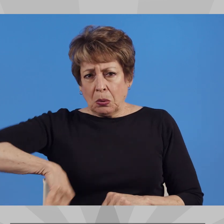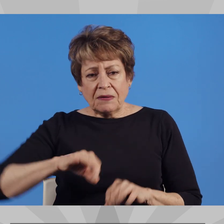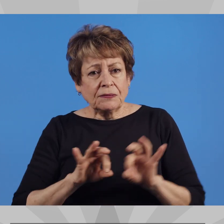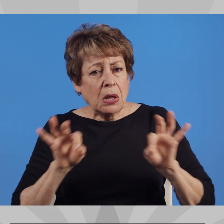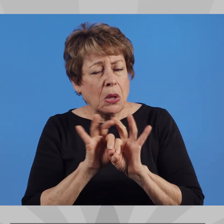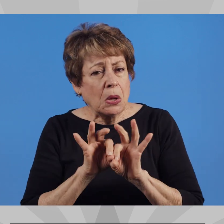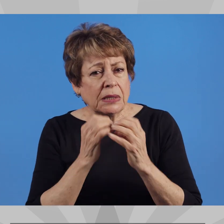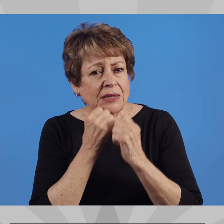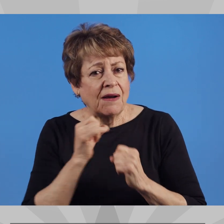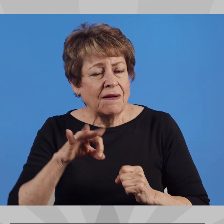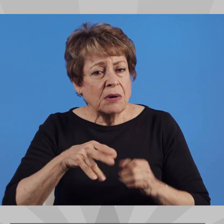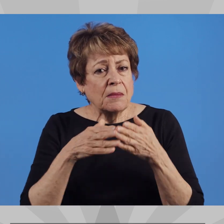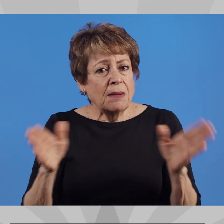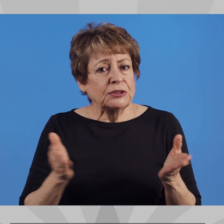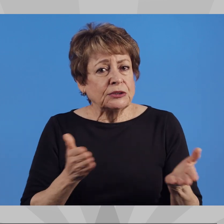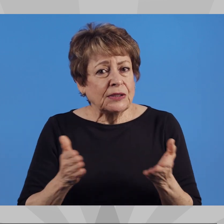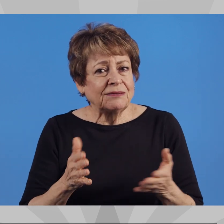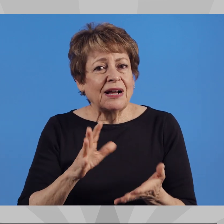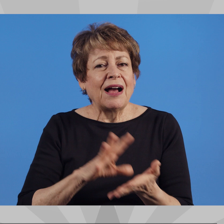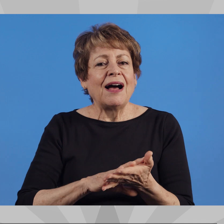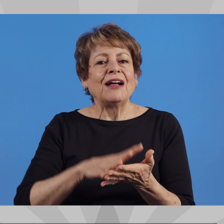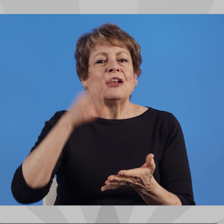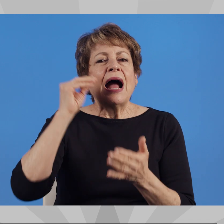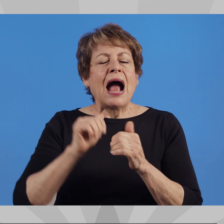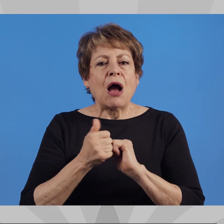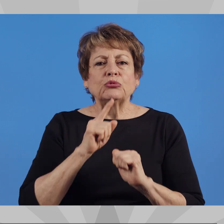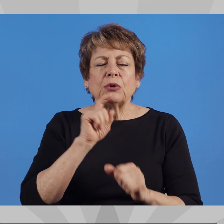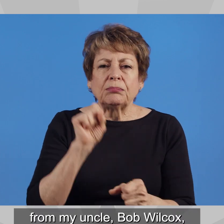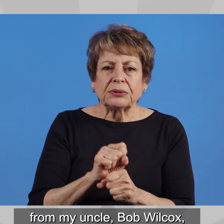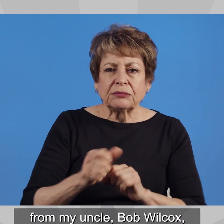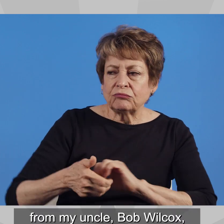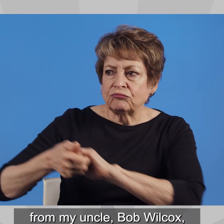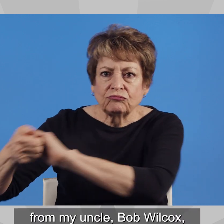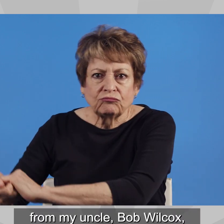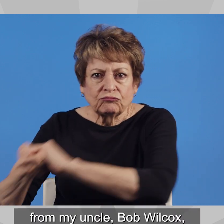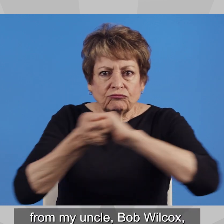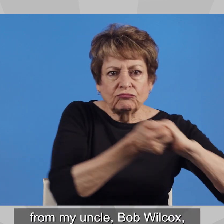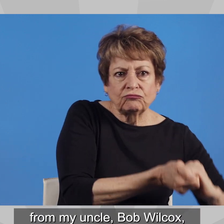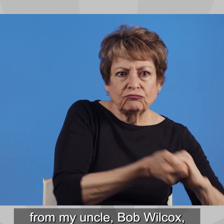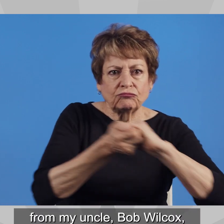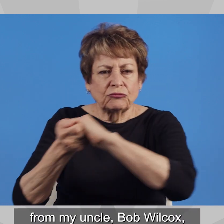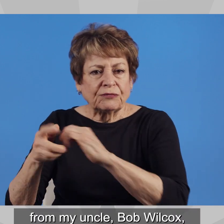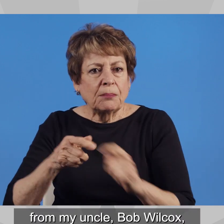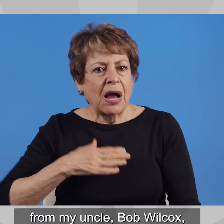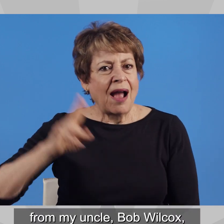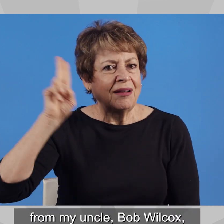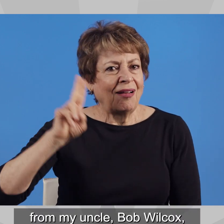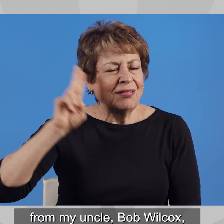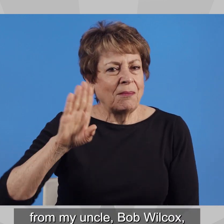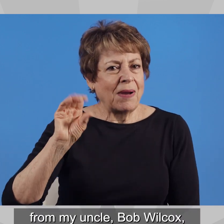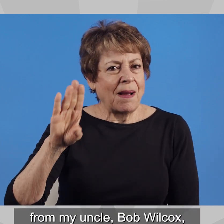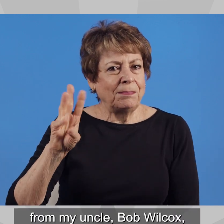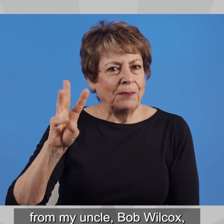I know the value of public service and learned about true bipartisanship from my Uncle Bob Wilcox, who